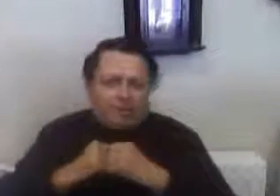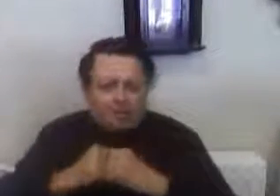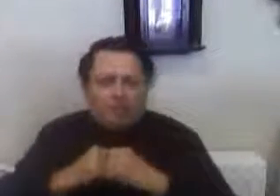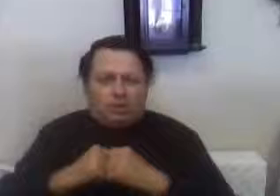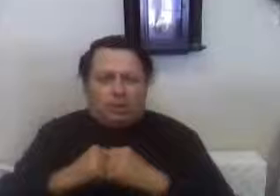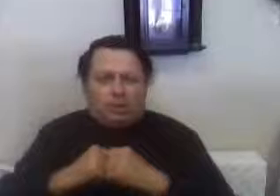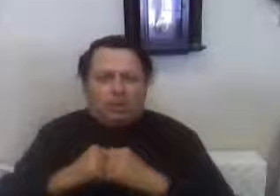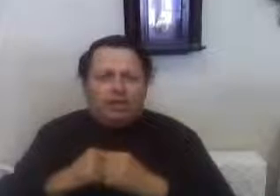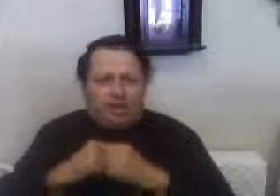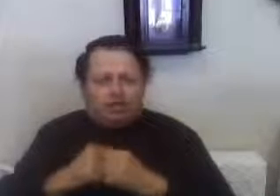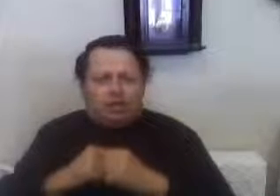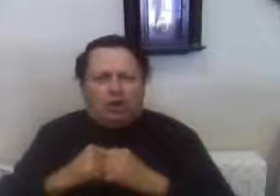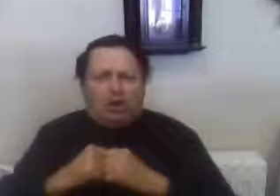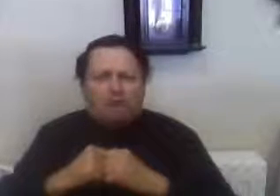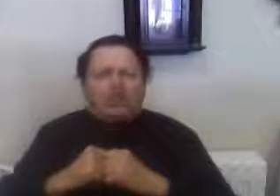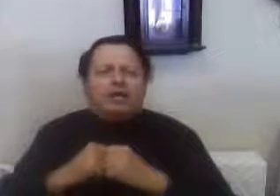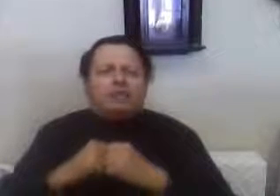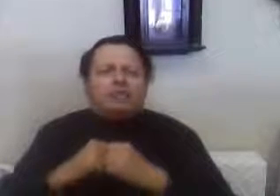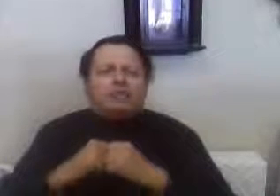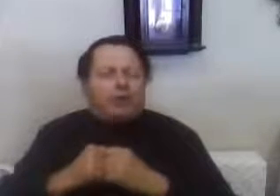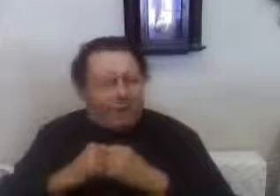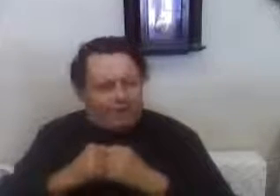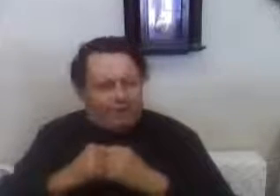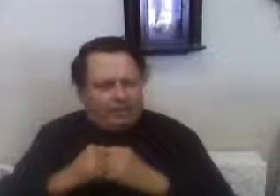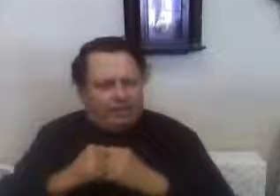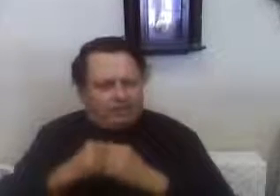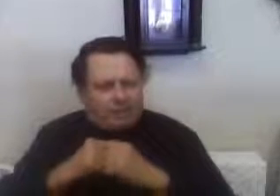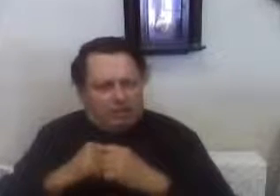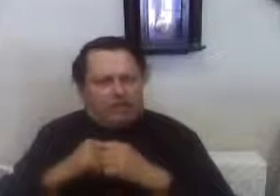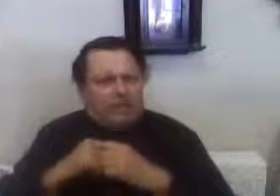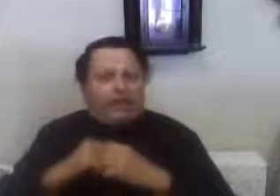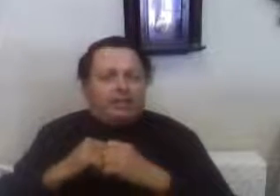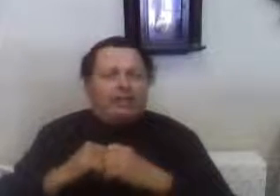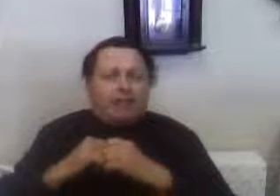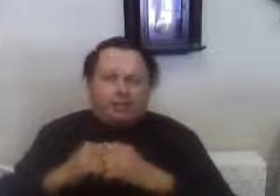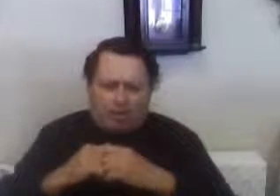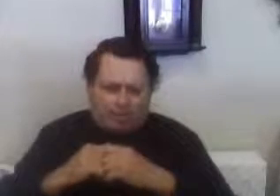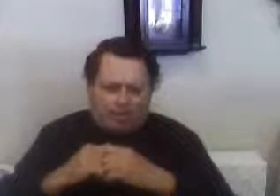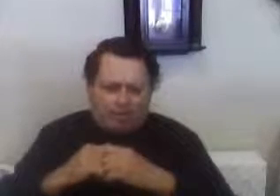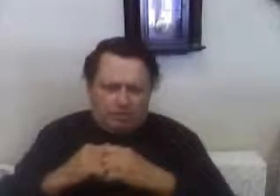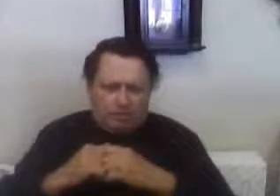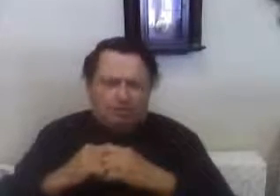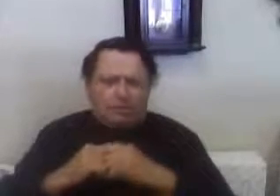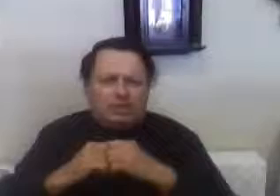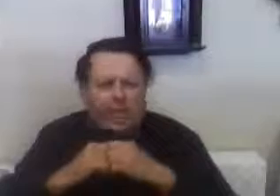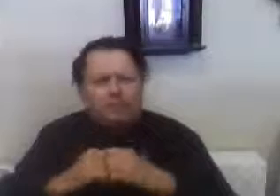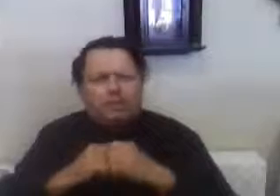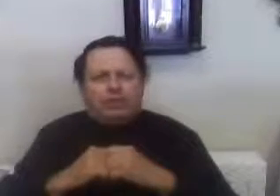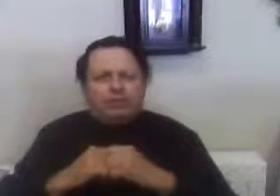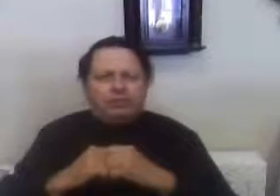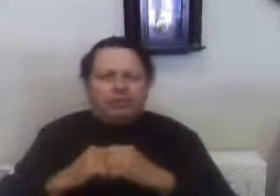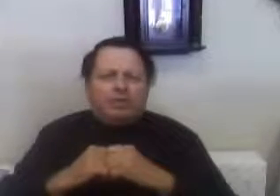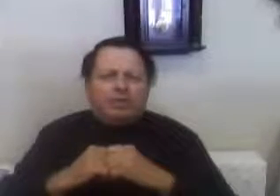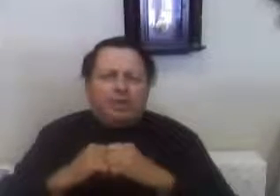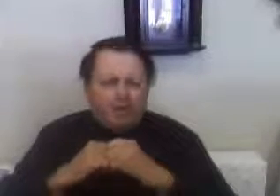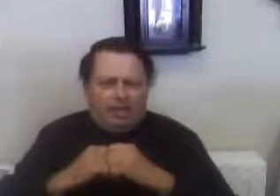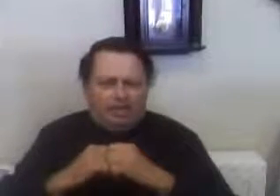equally enjoys the profit of the economic growth. Capitalism is